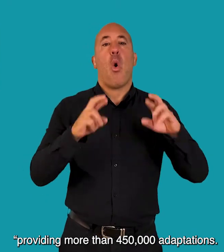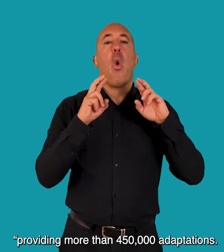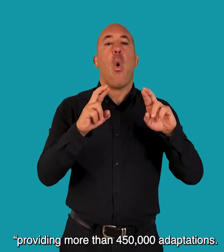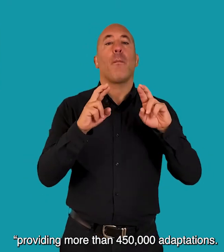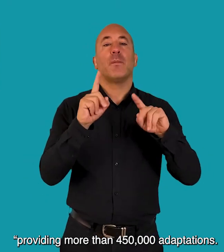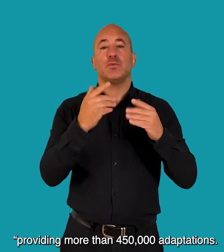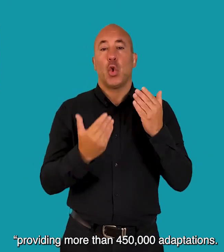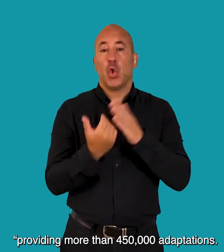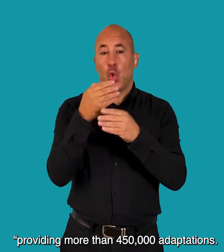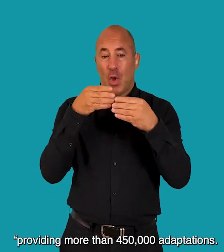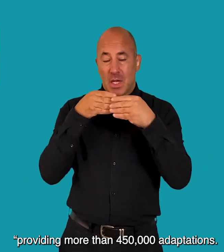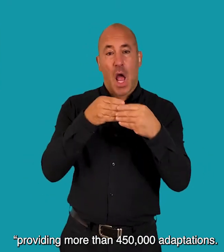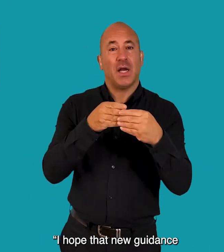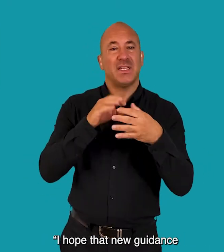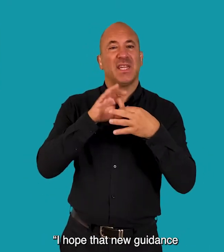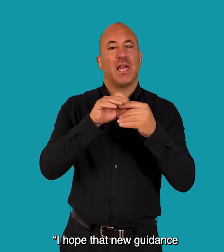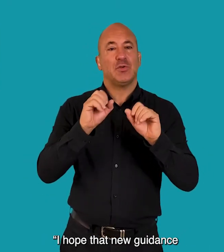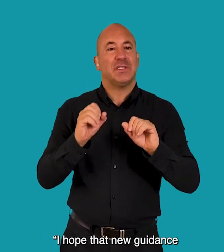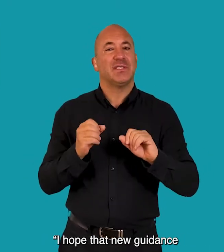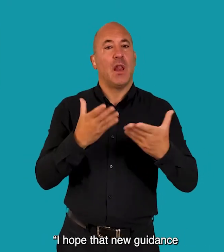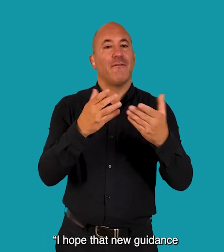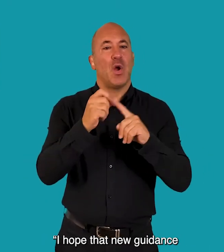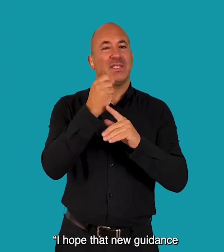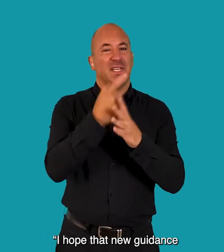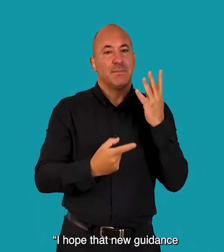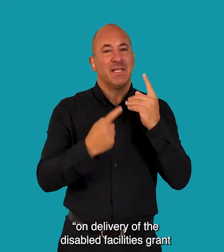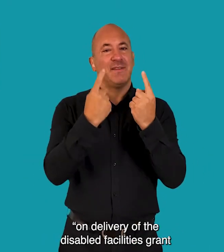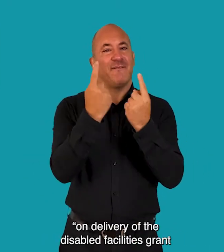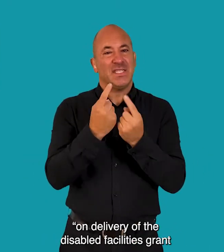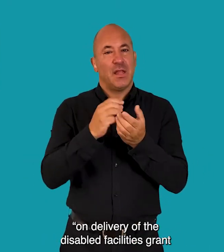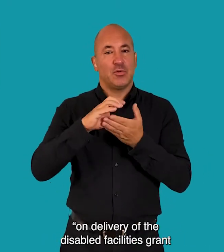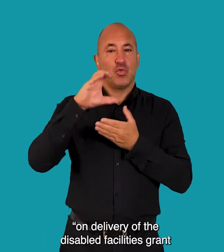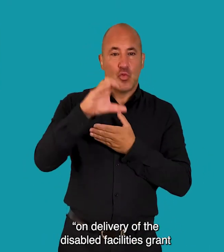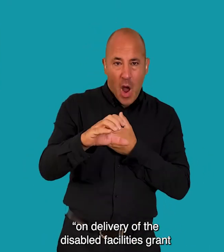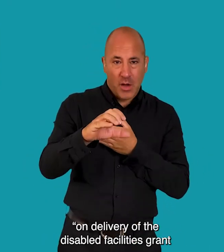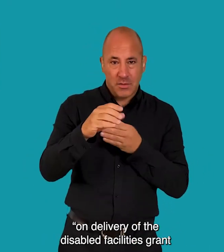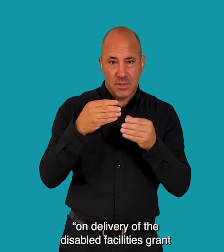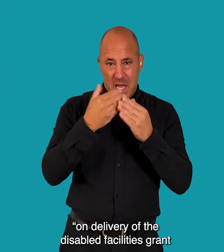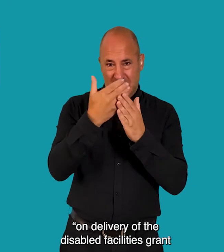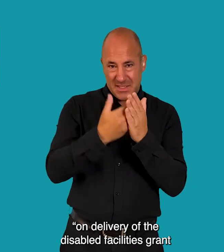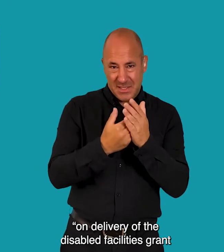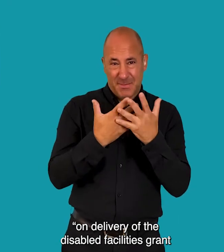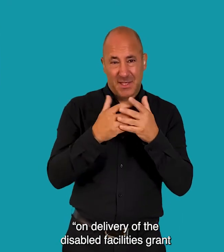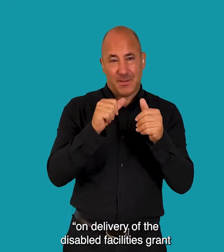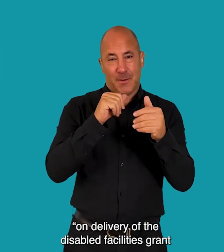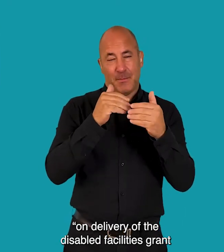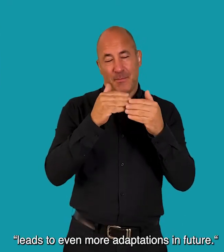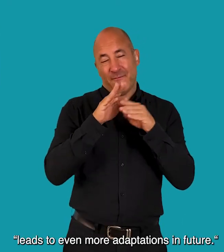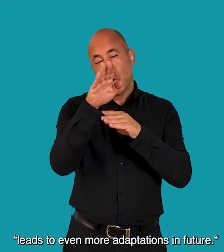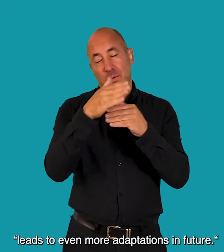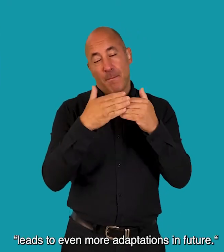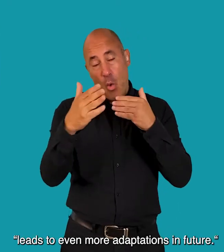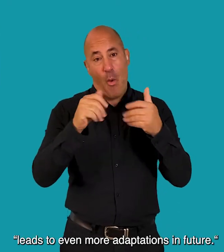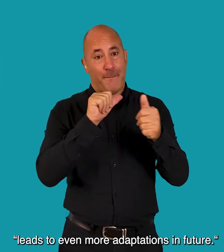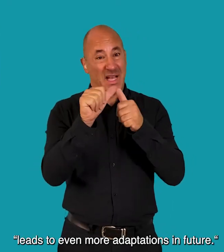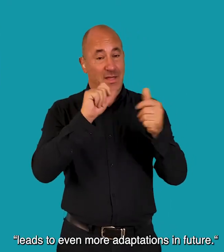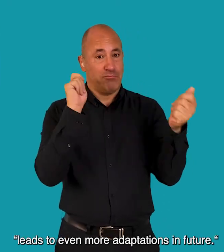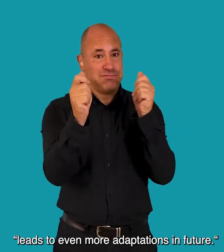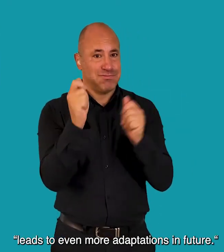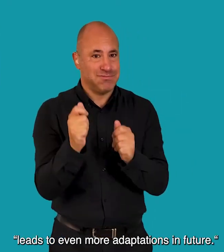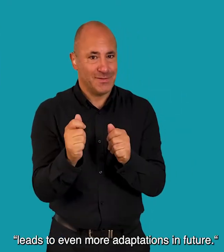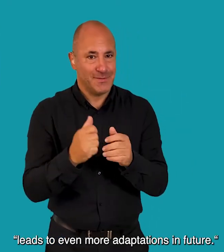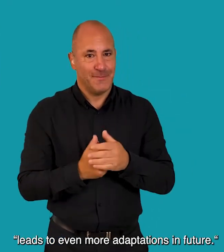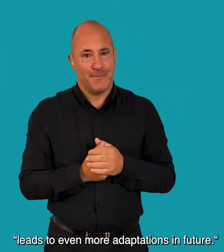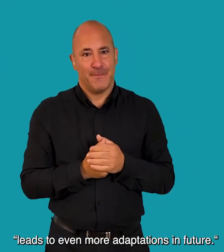adaptations I hope that new guidance on delivery of the Disabled Facilities Grant leads to even more